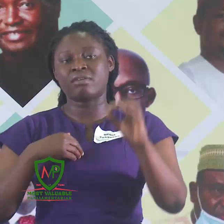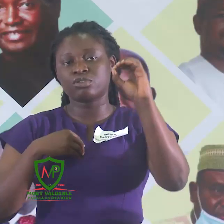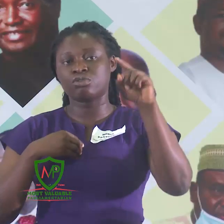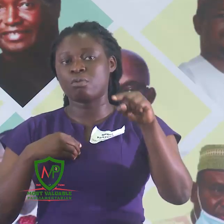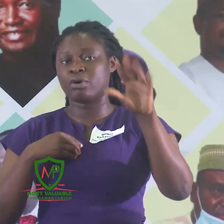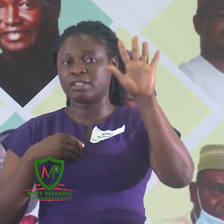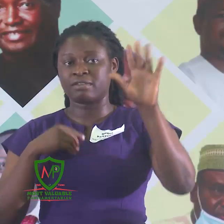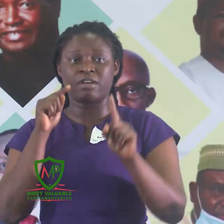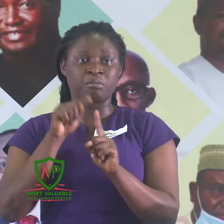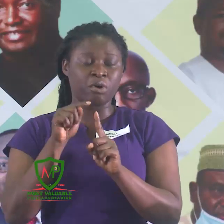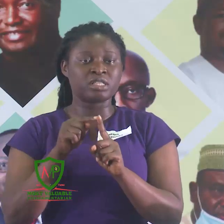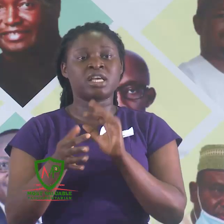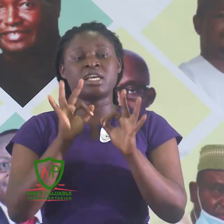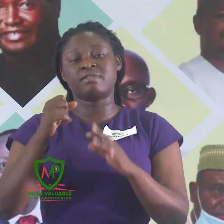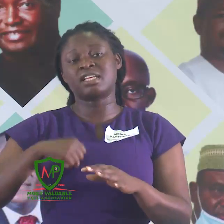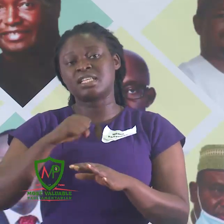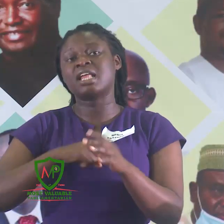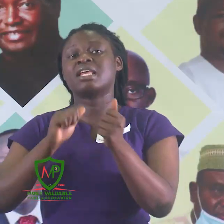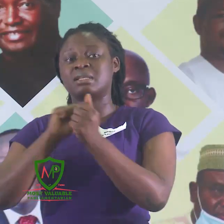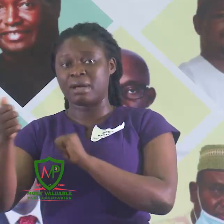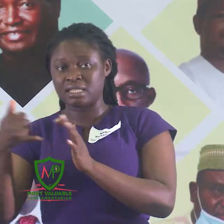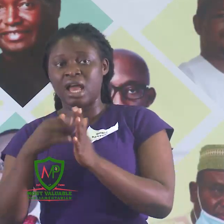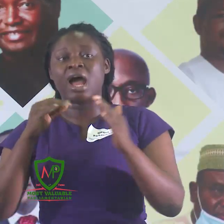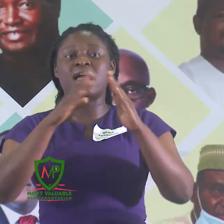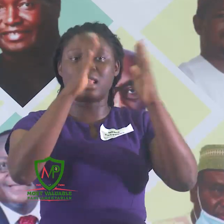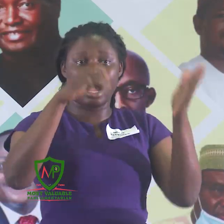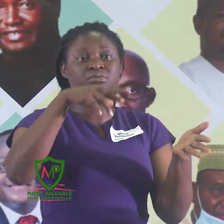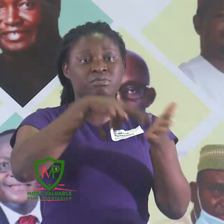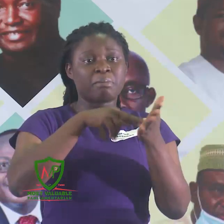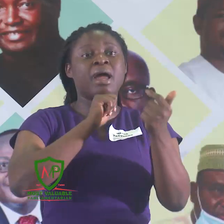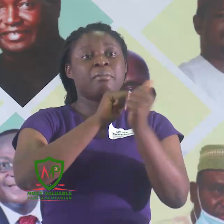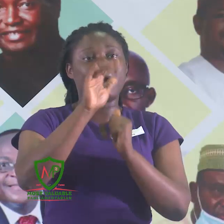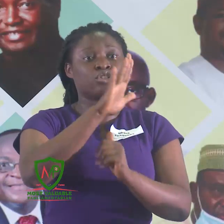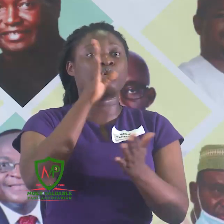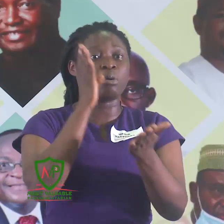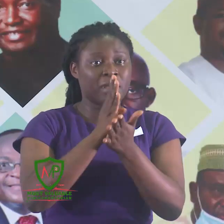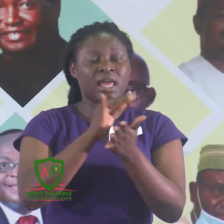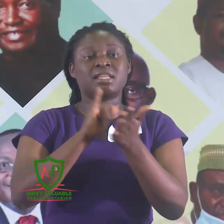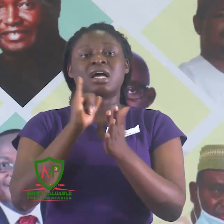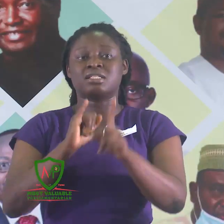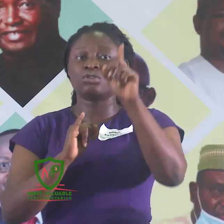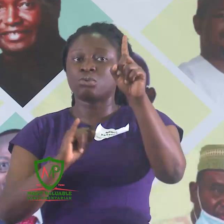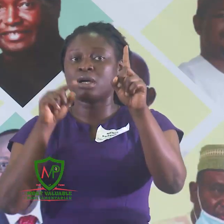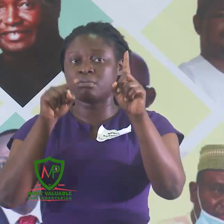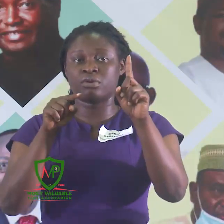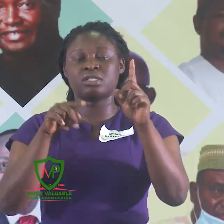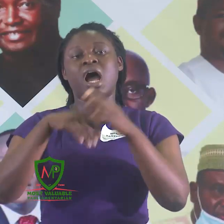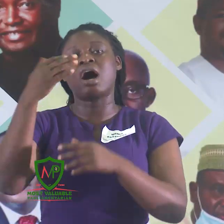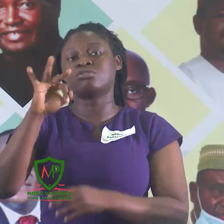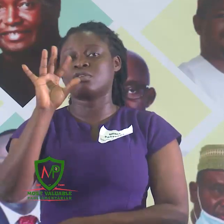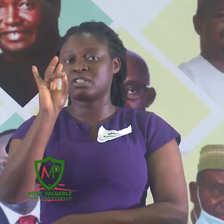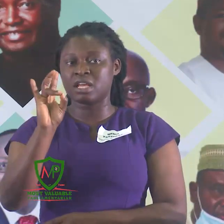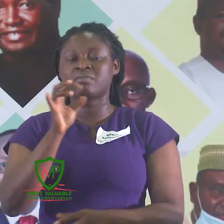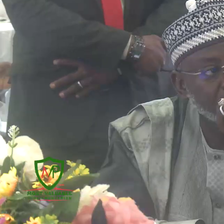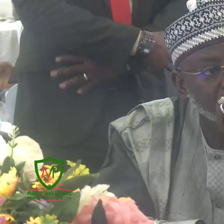But if the Senate passes it and the Senate passes it, that is one point out of seven. If